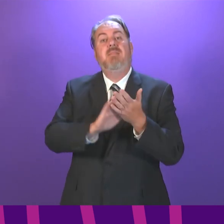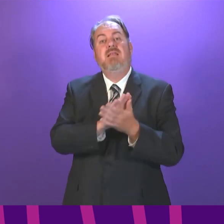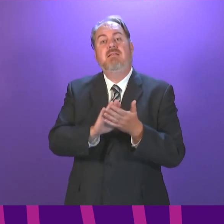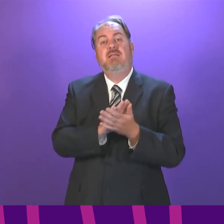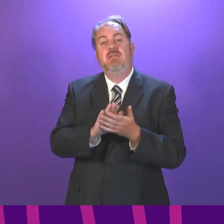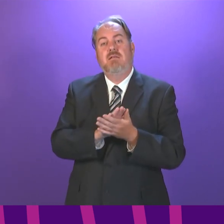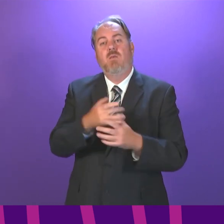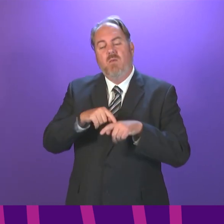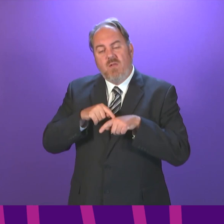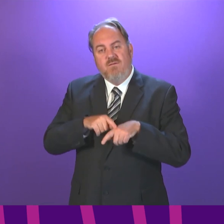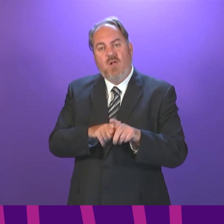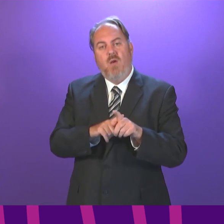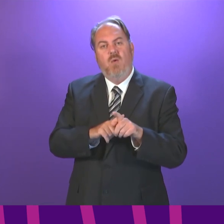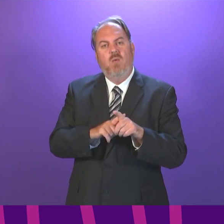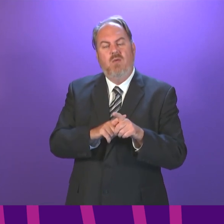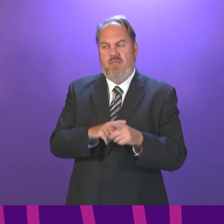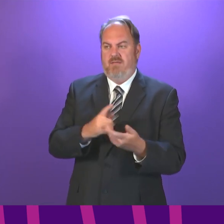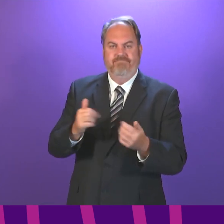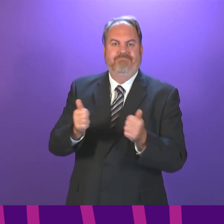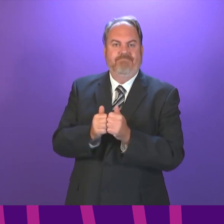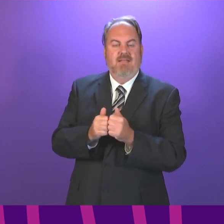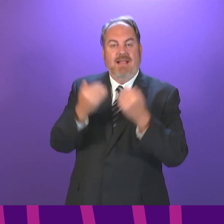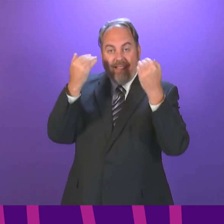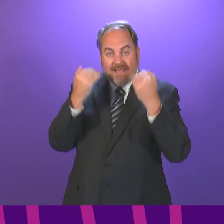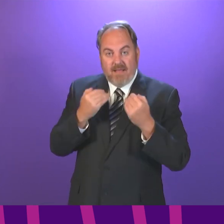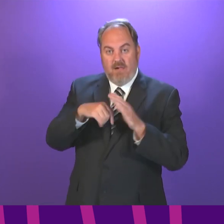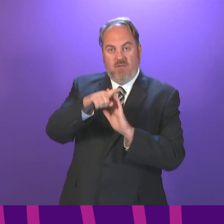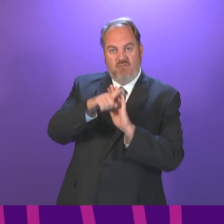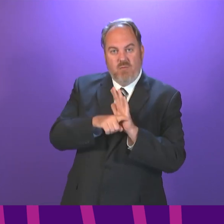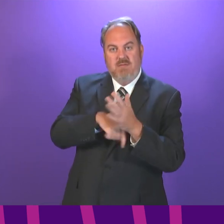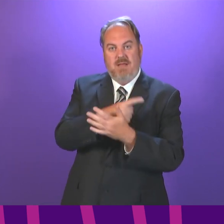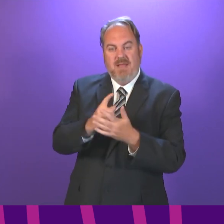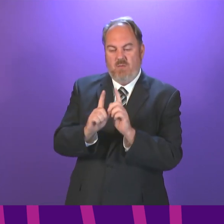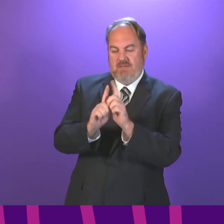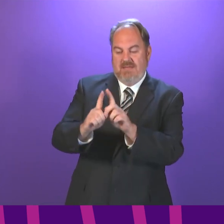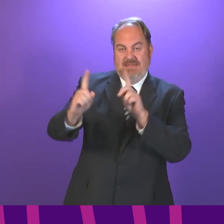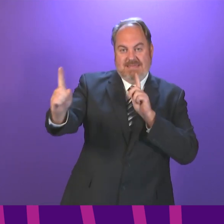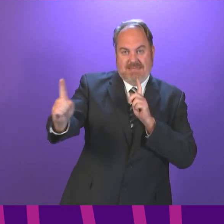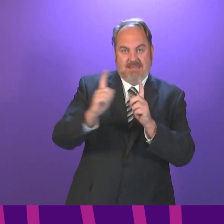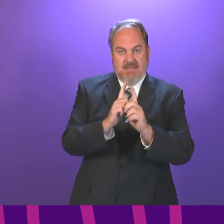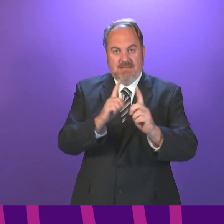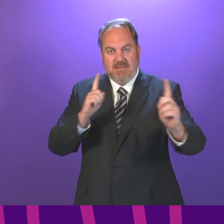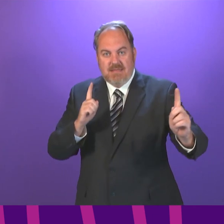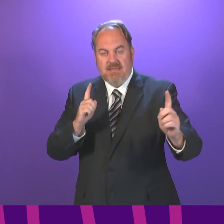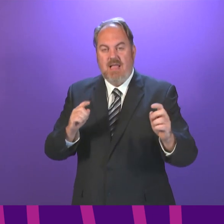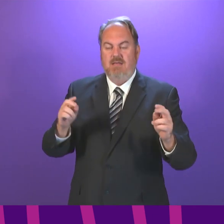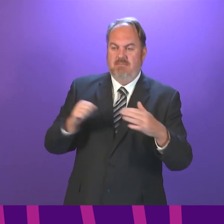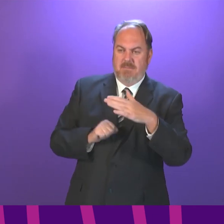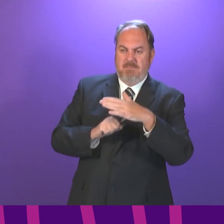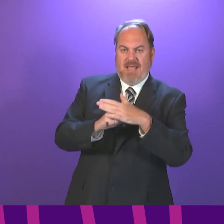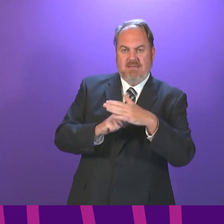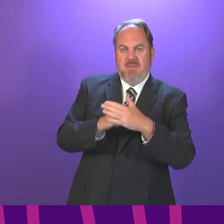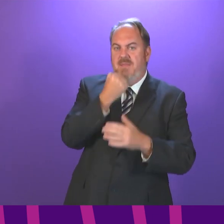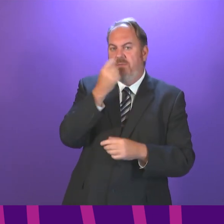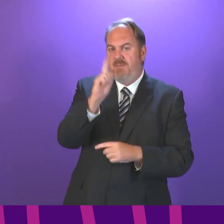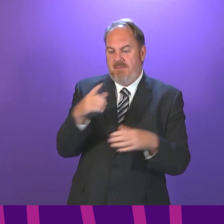legally imposed restrictions, most notably on physical distancing and limits to the size of social gatherings. It also means